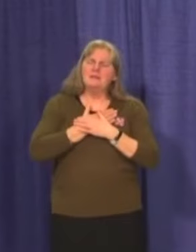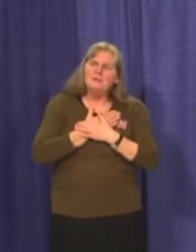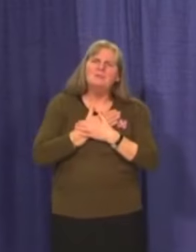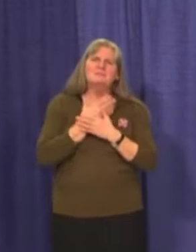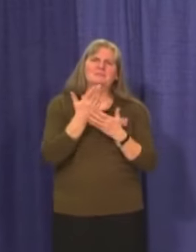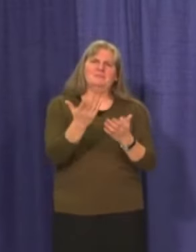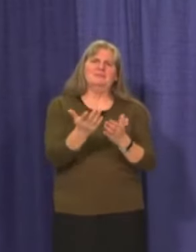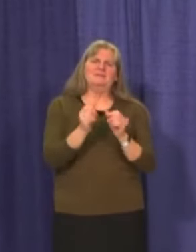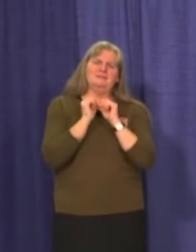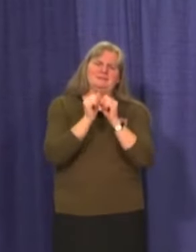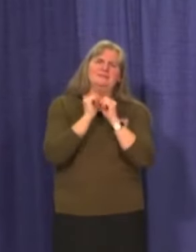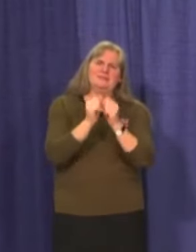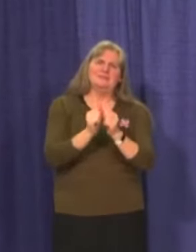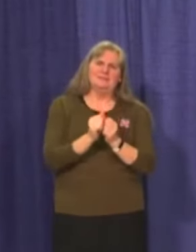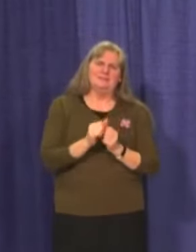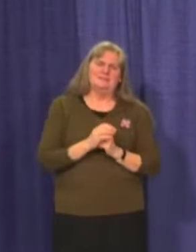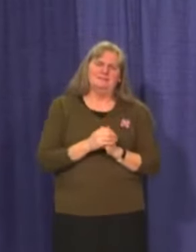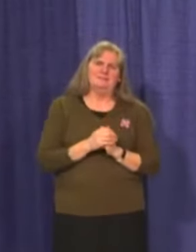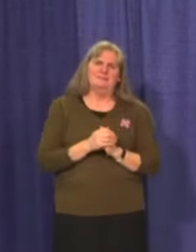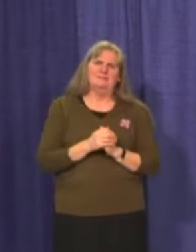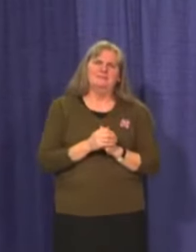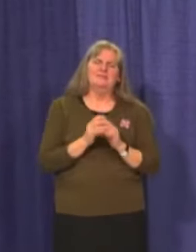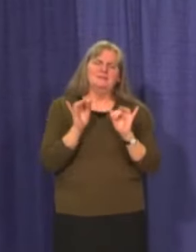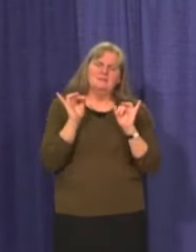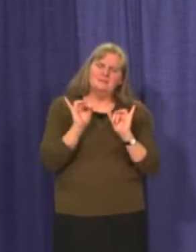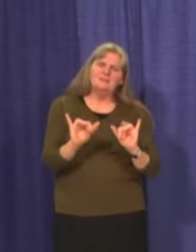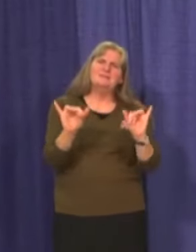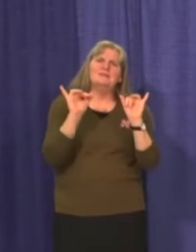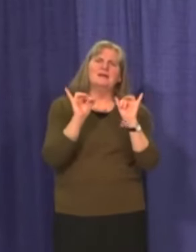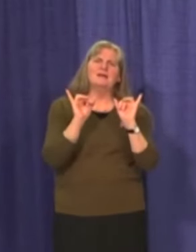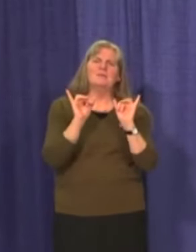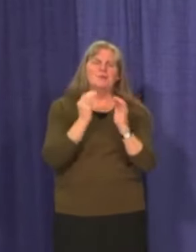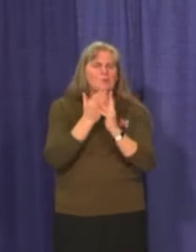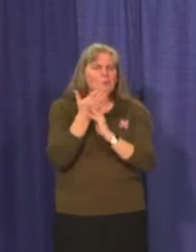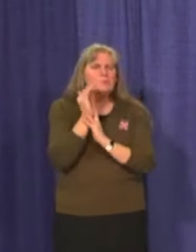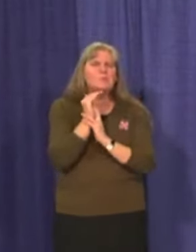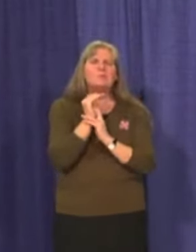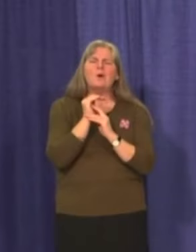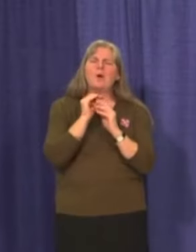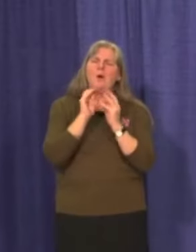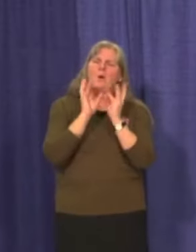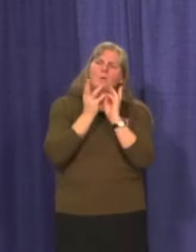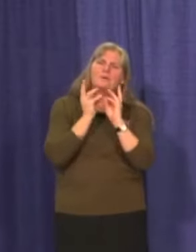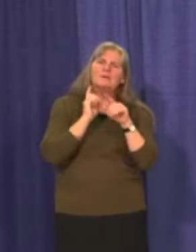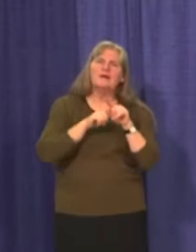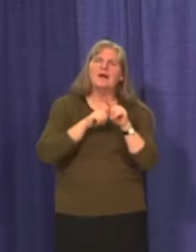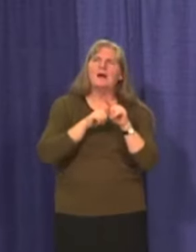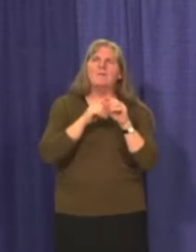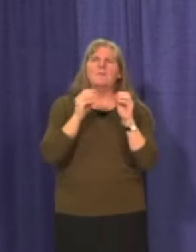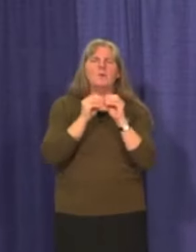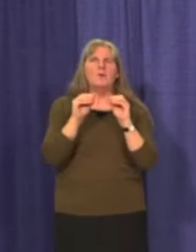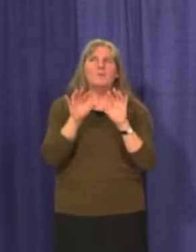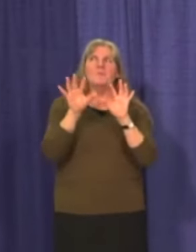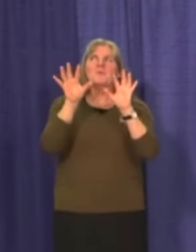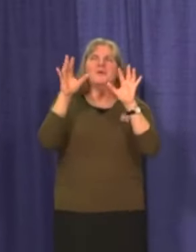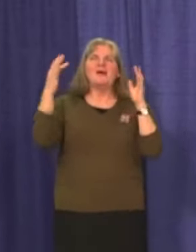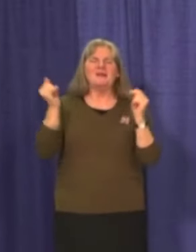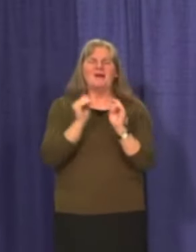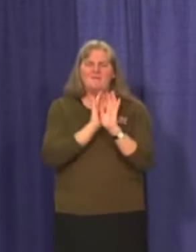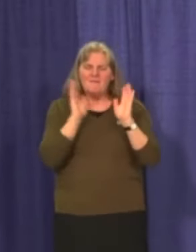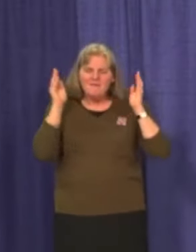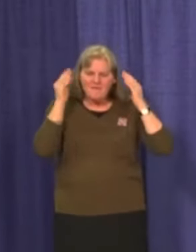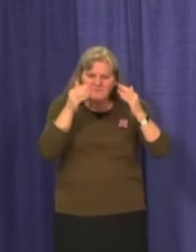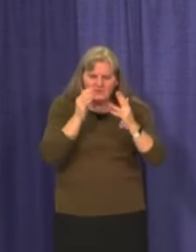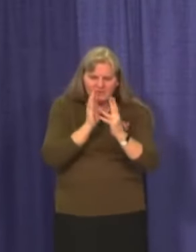most out of our favorable position. Our wonderful winter and the returning light. Let us focus for now on getting